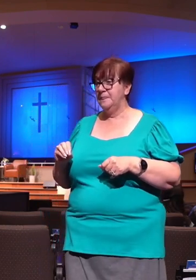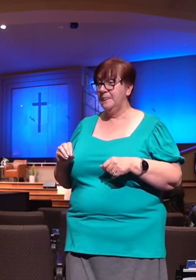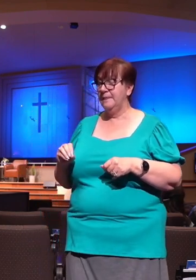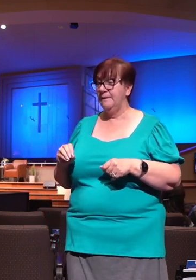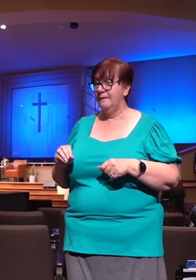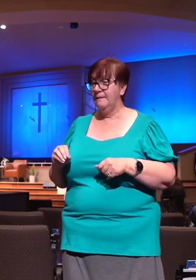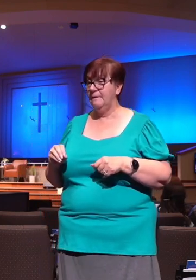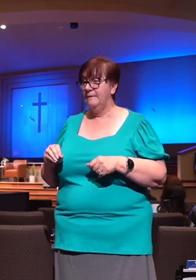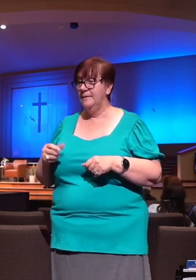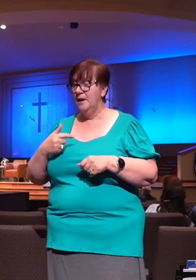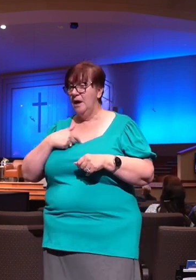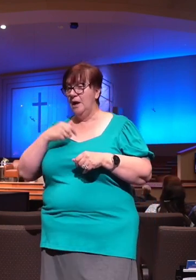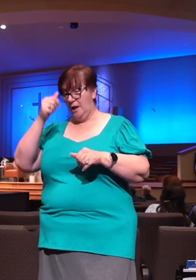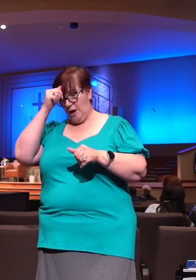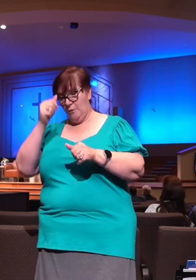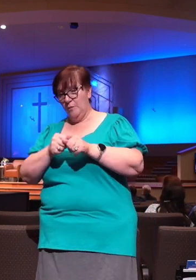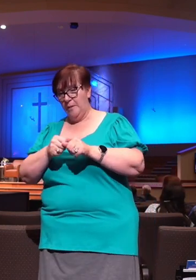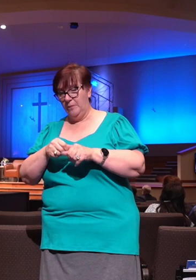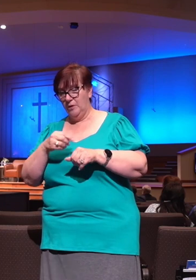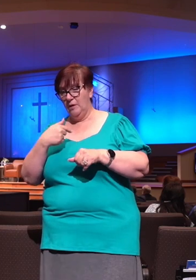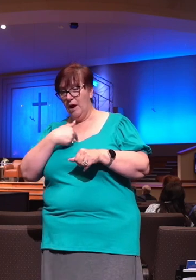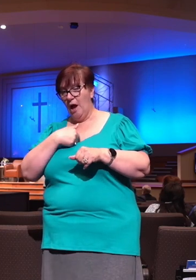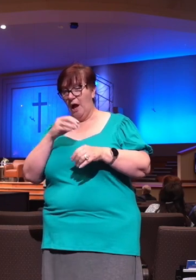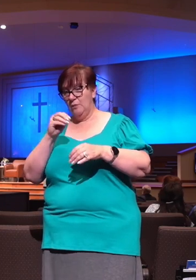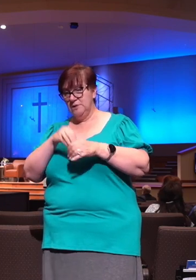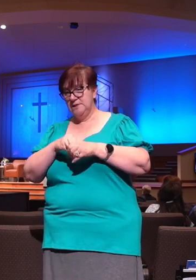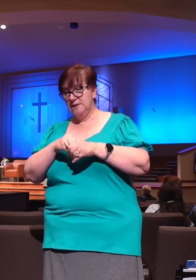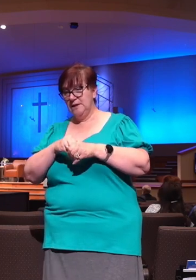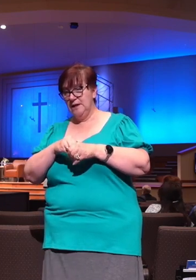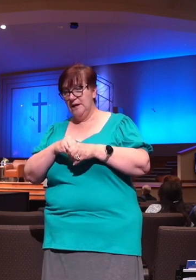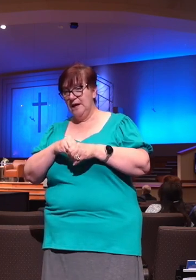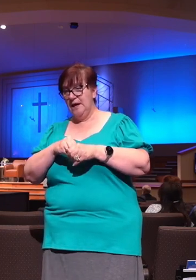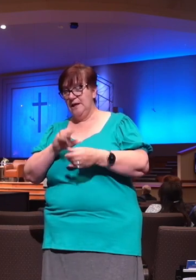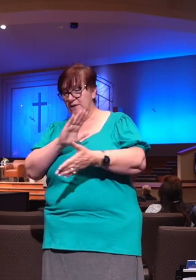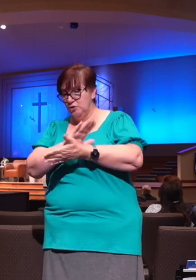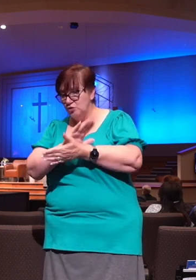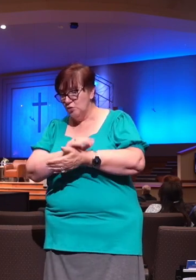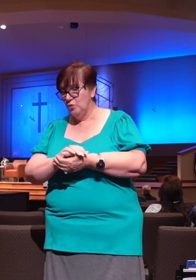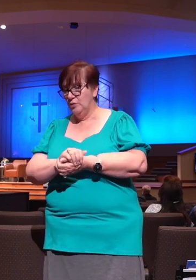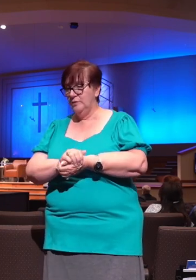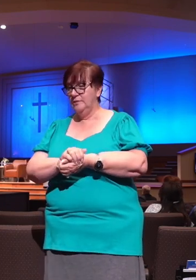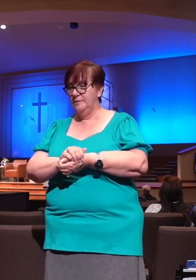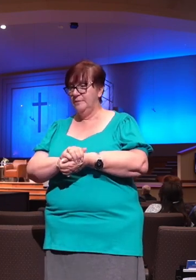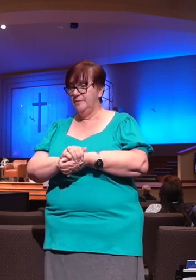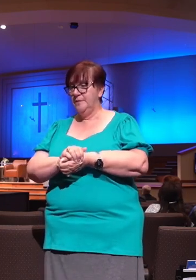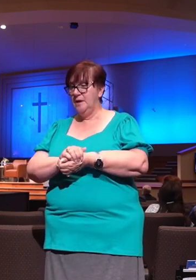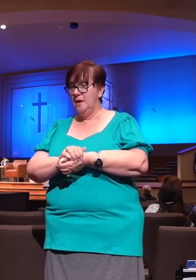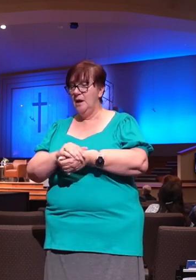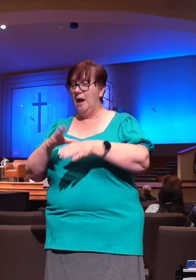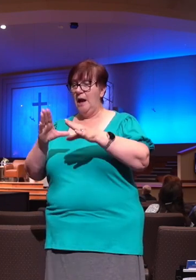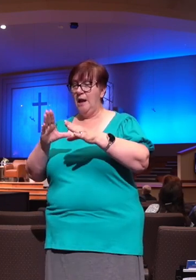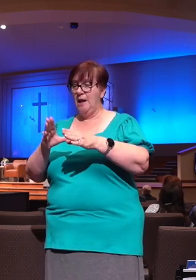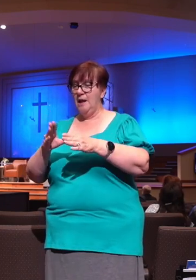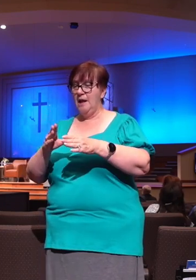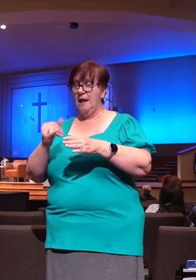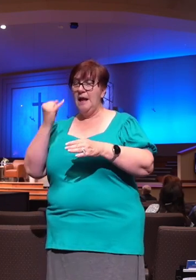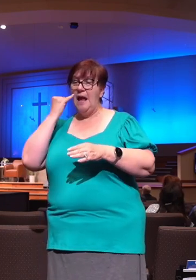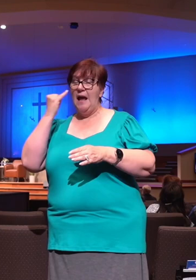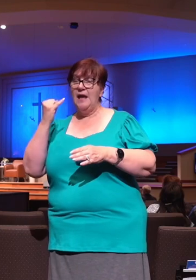sent to our house, and it had this Pepsi Stuff magazine. I think you've got a little closer picture here. What you did is you collected cans or